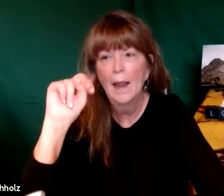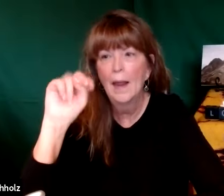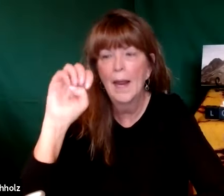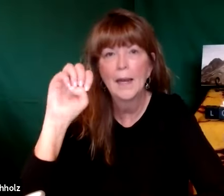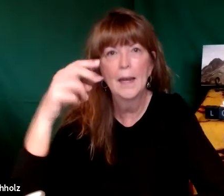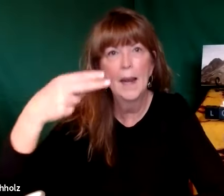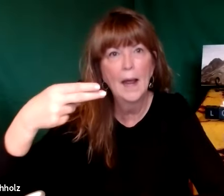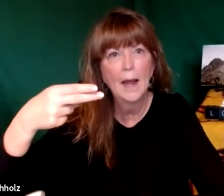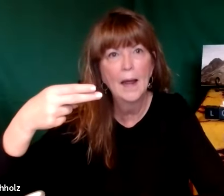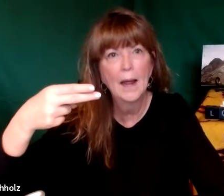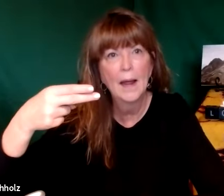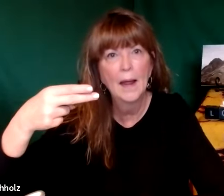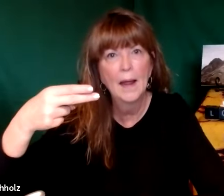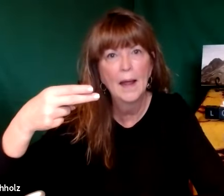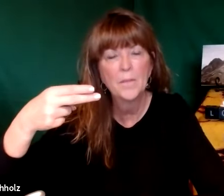H-I-N-N-E-H